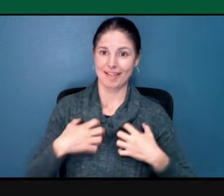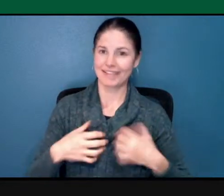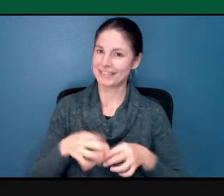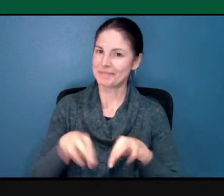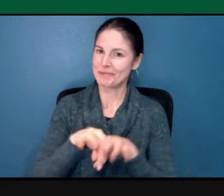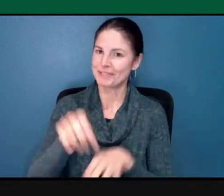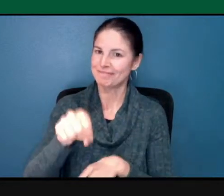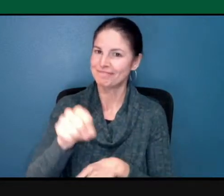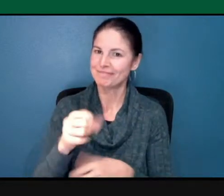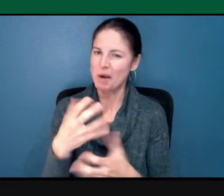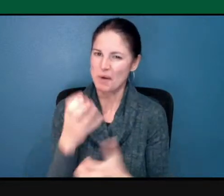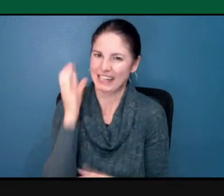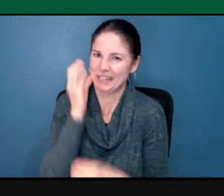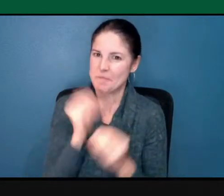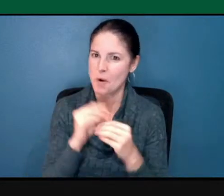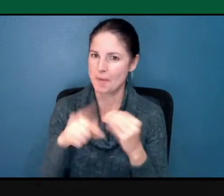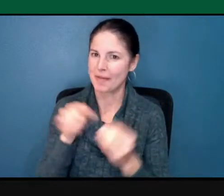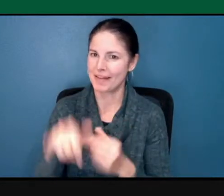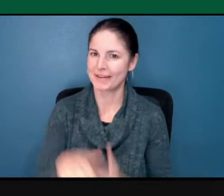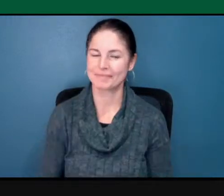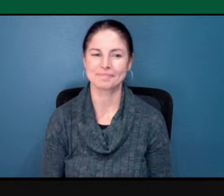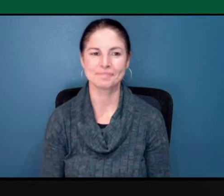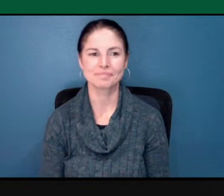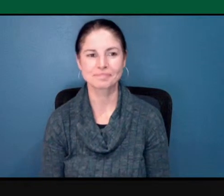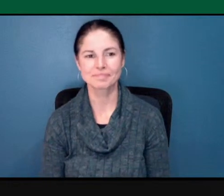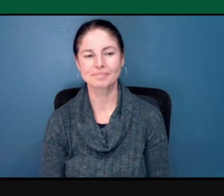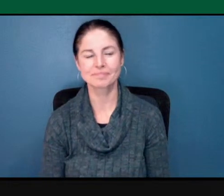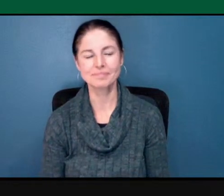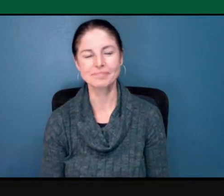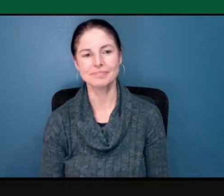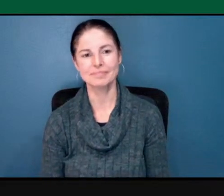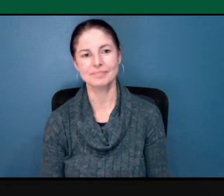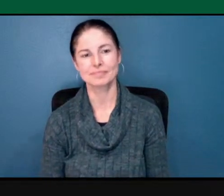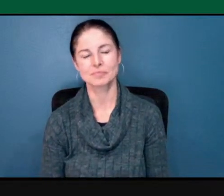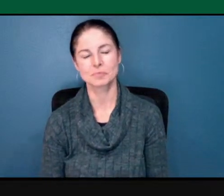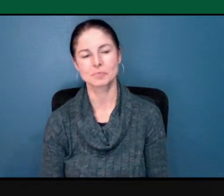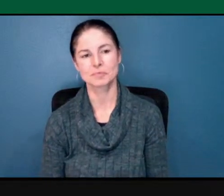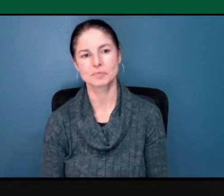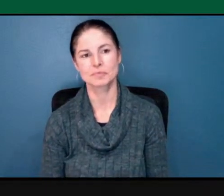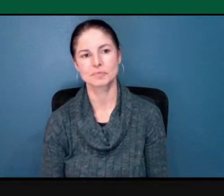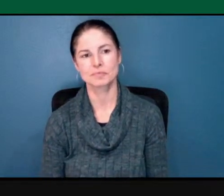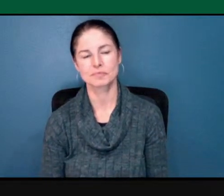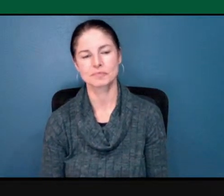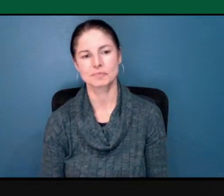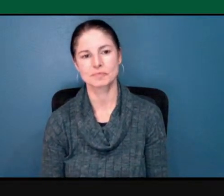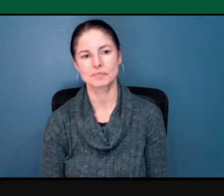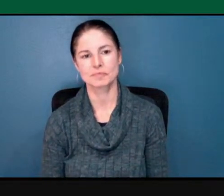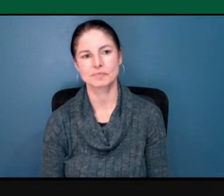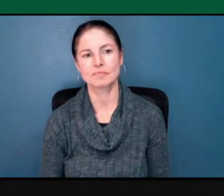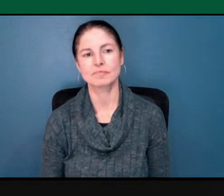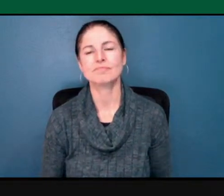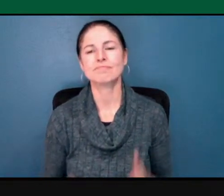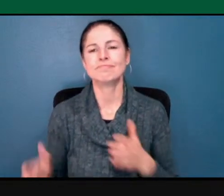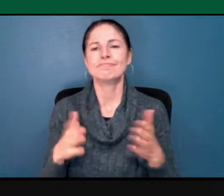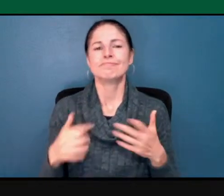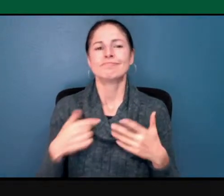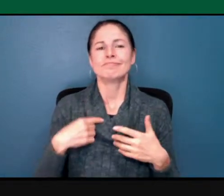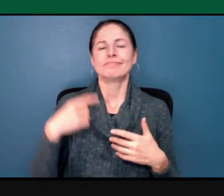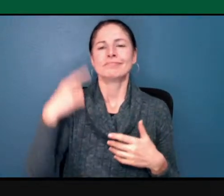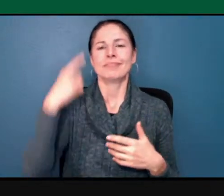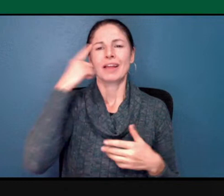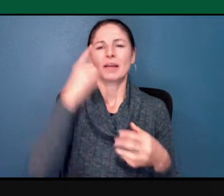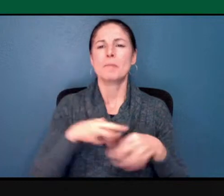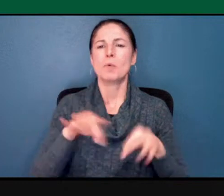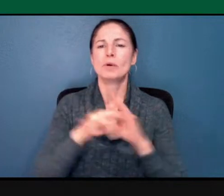I'd just like to add that I think an important skill, an important value is being an ally to each other.